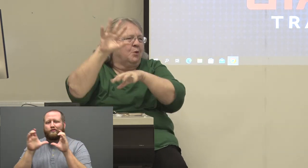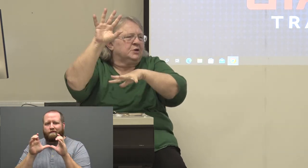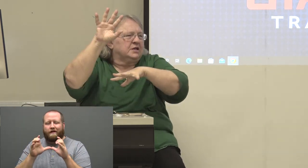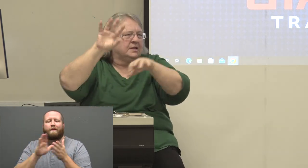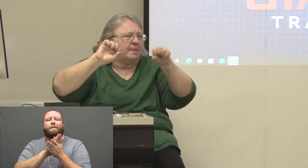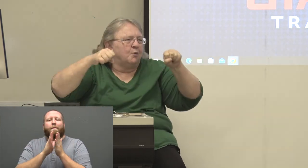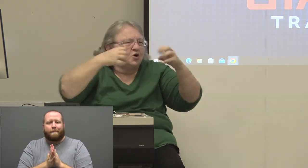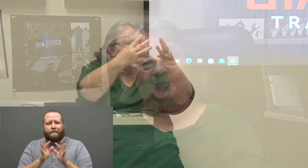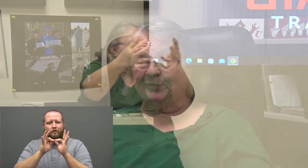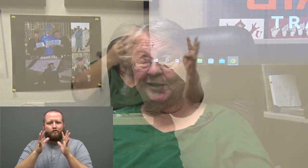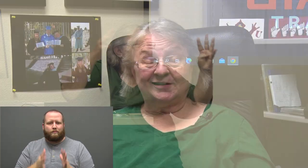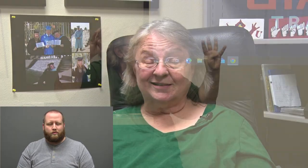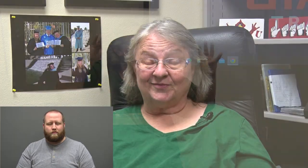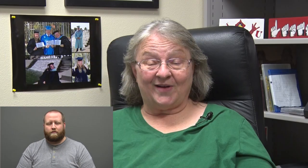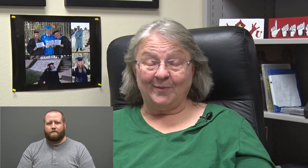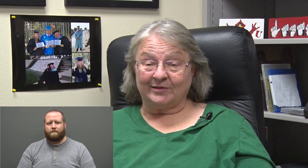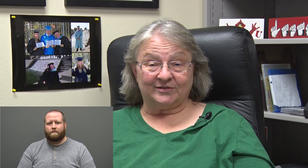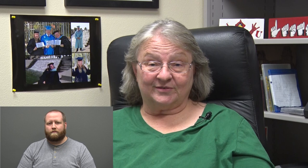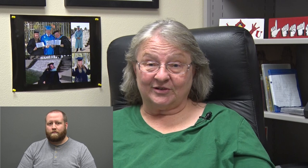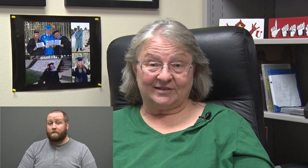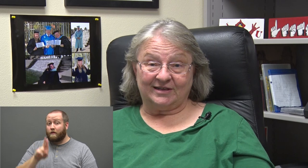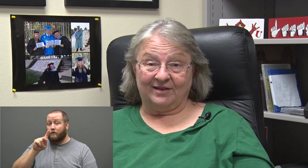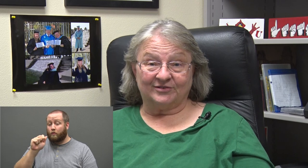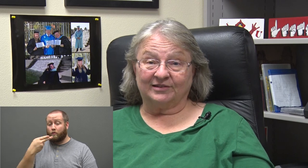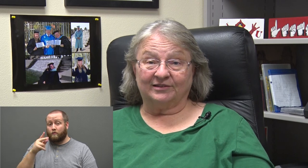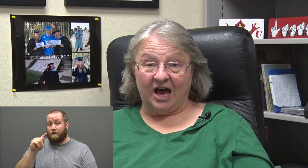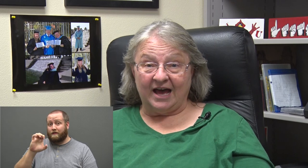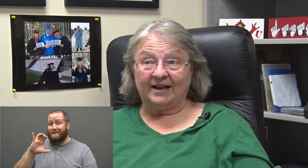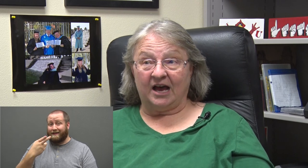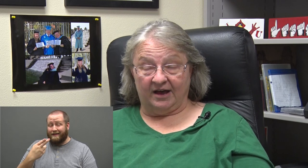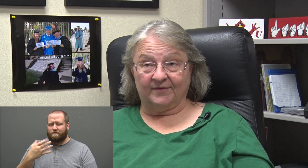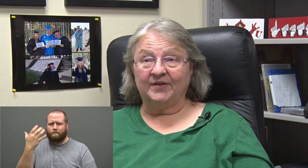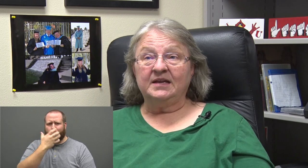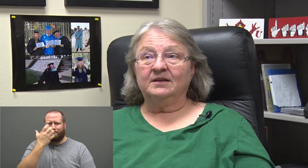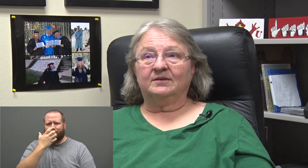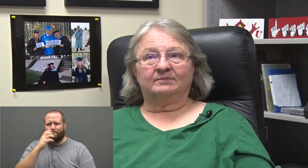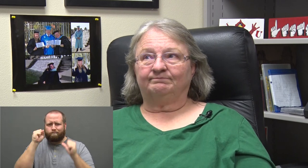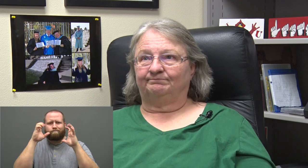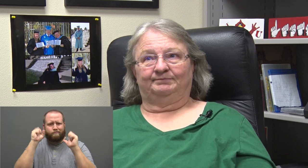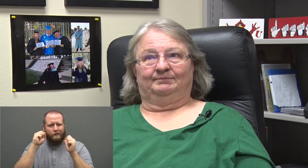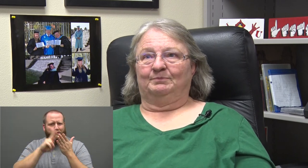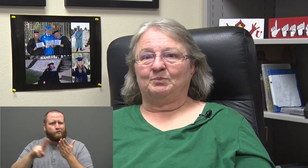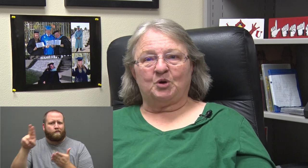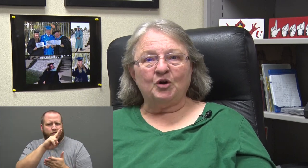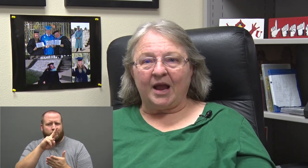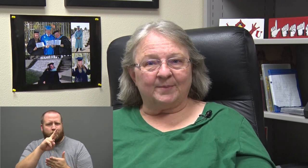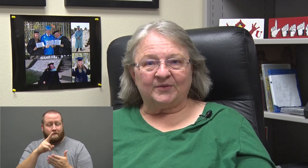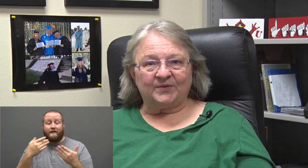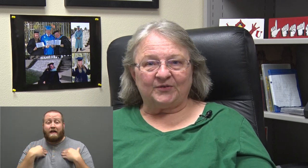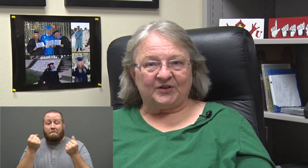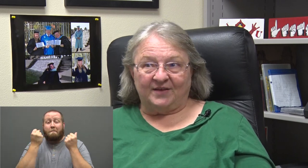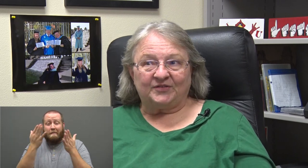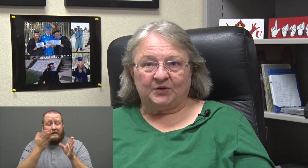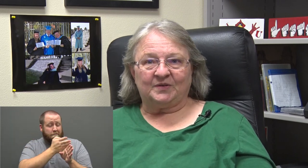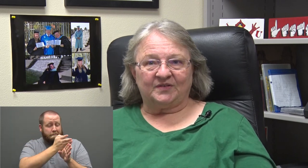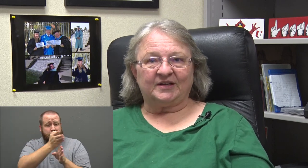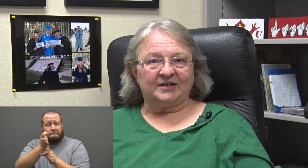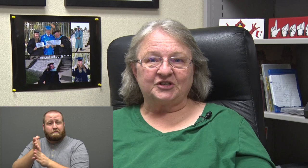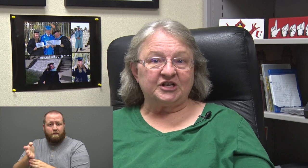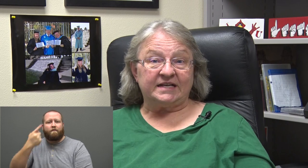interpreter. Dr. Hamilton, Tech is a fabulous university and there's a lot of programs for deaf students to get degrees.